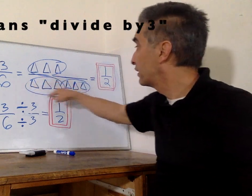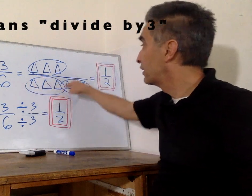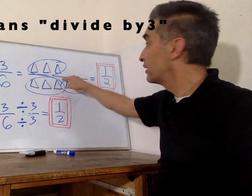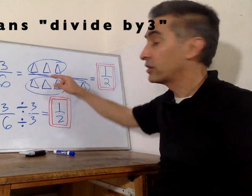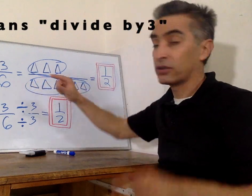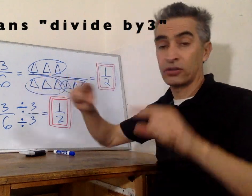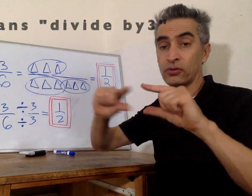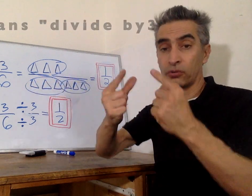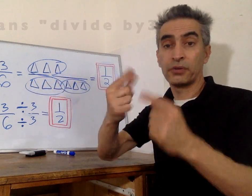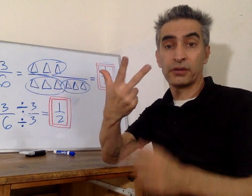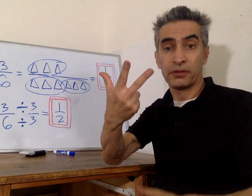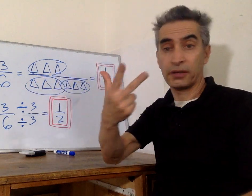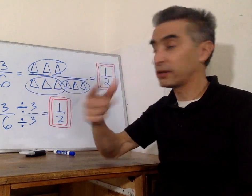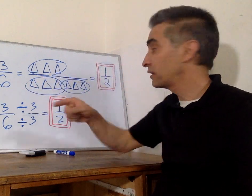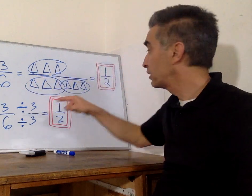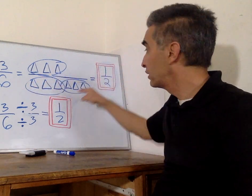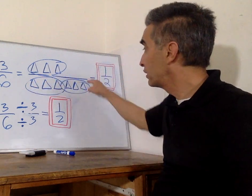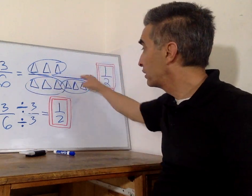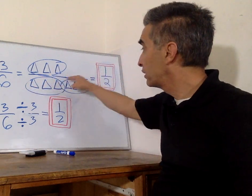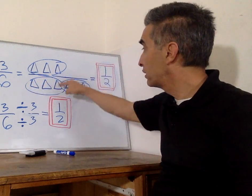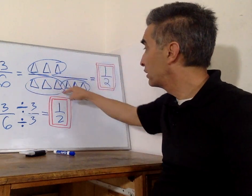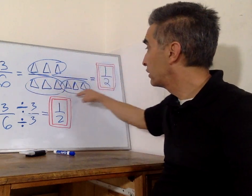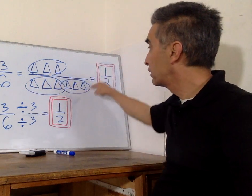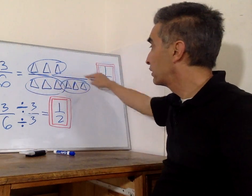This group of three in the denominator as well as the other group of three.